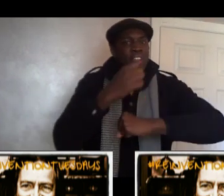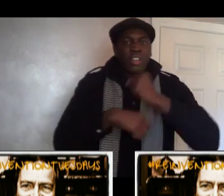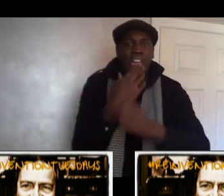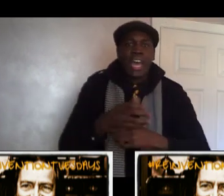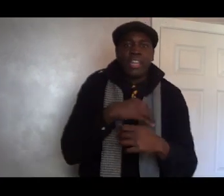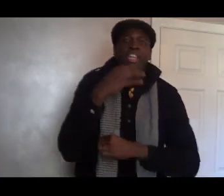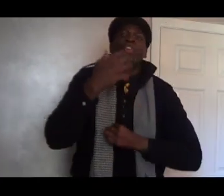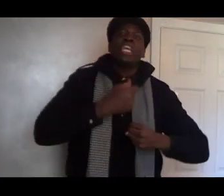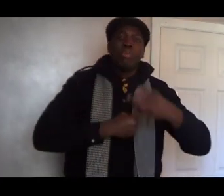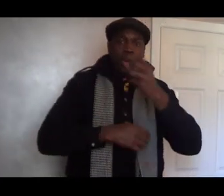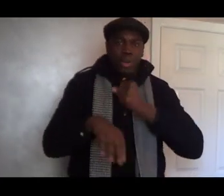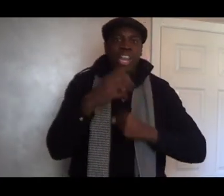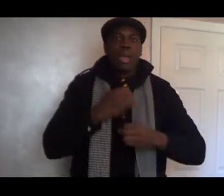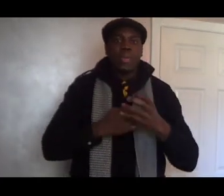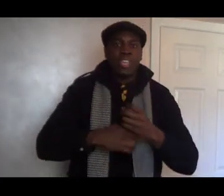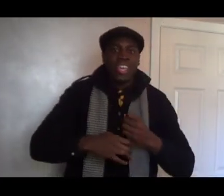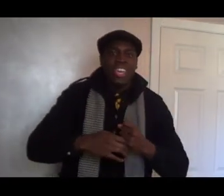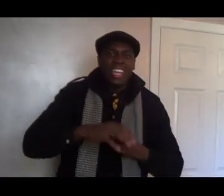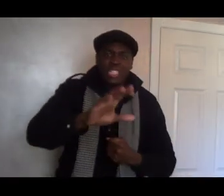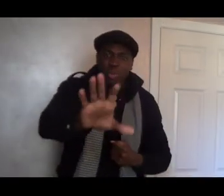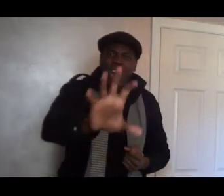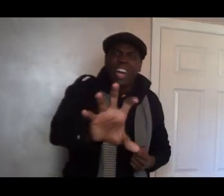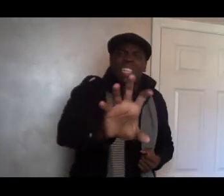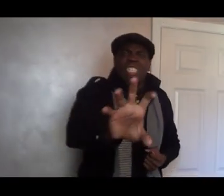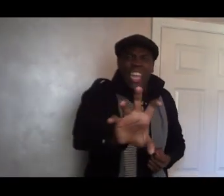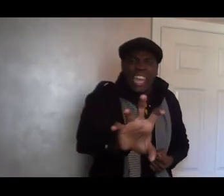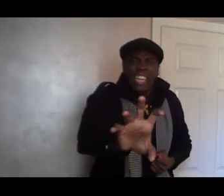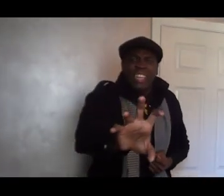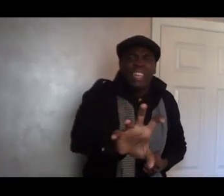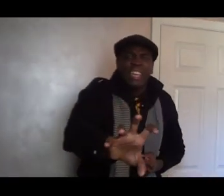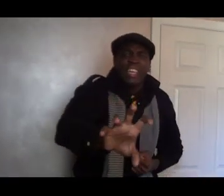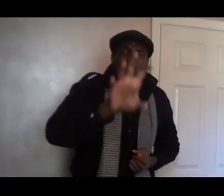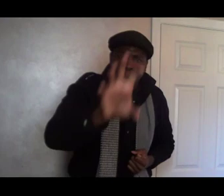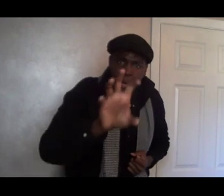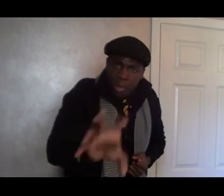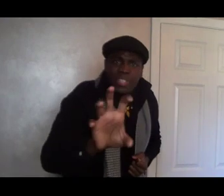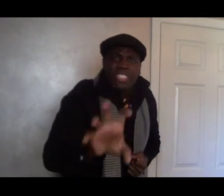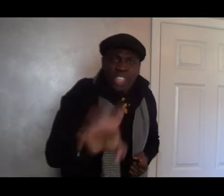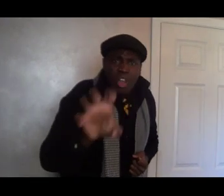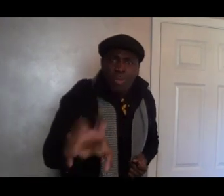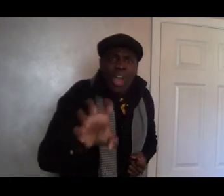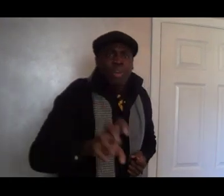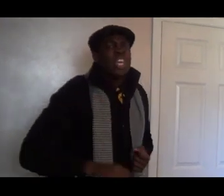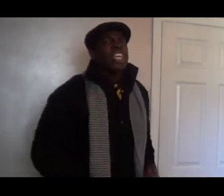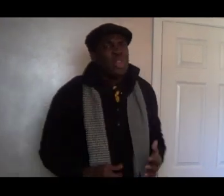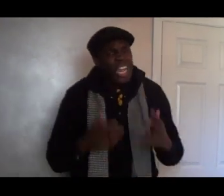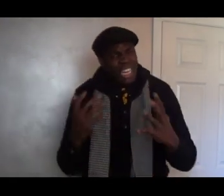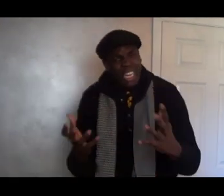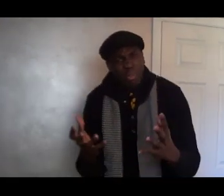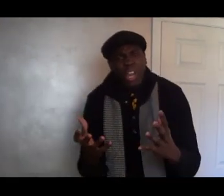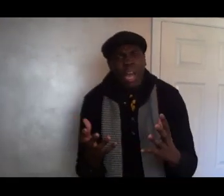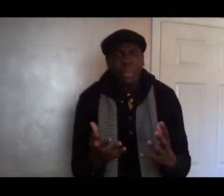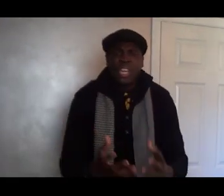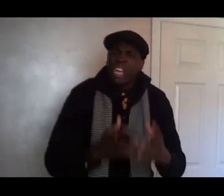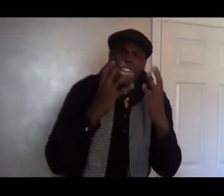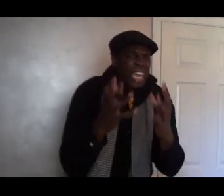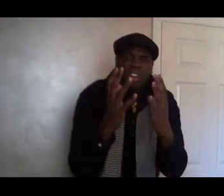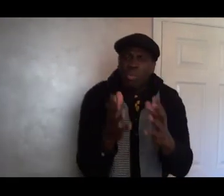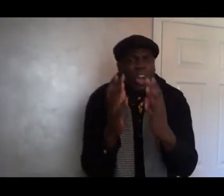the knot in it. You keep on climbing. That's what understanding the purpose is all about. You got to keep climbing. It ain't going to